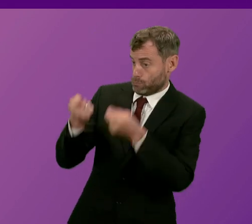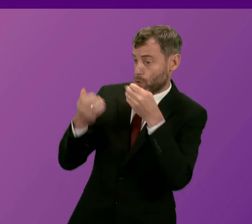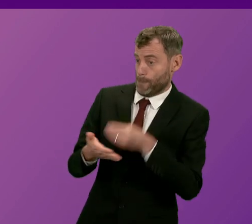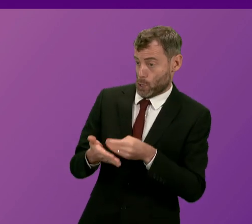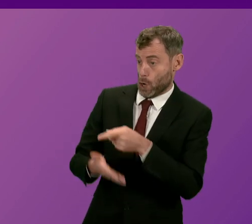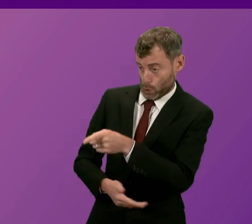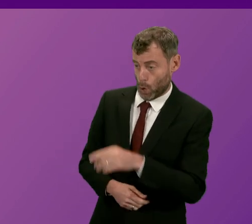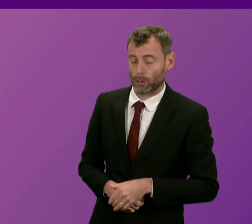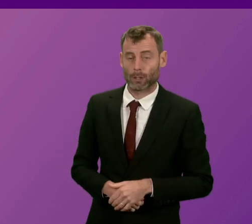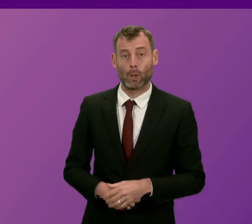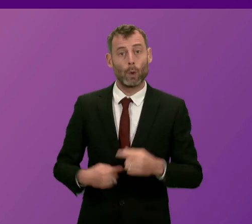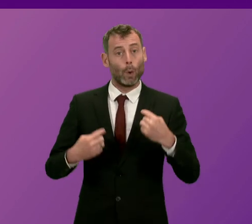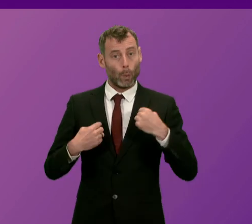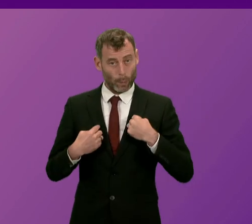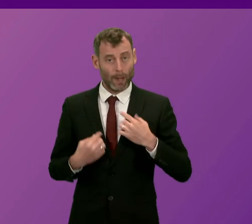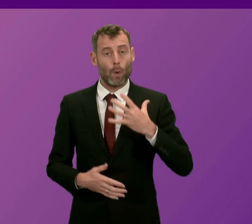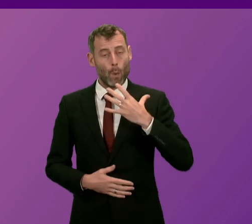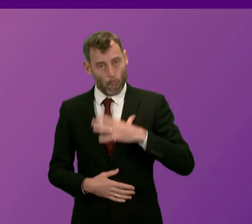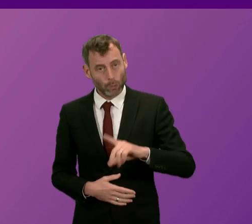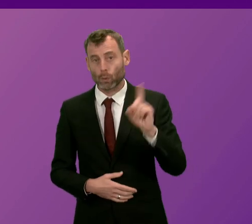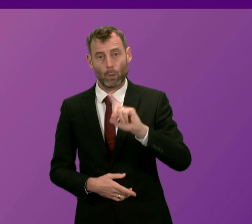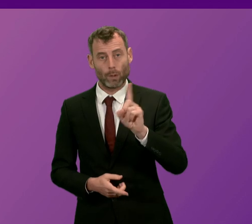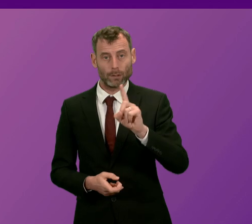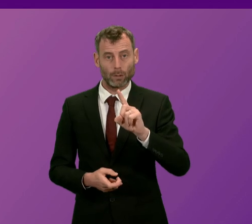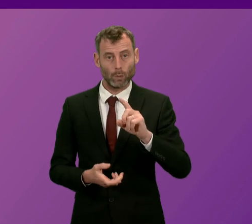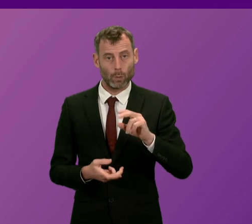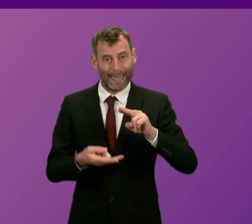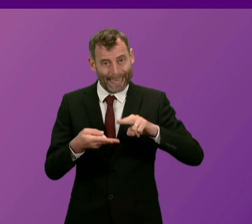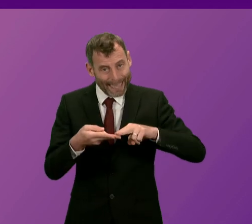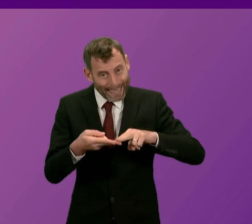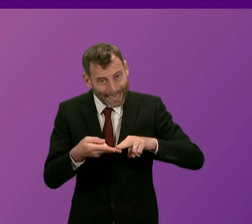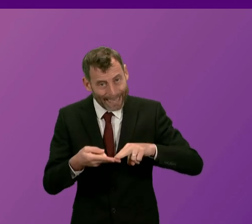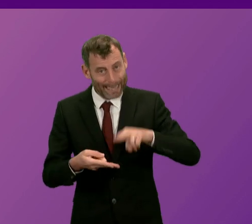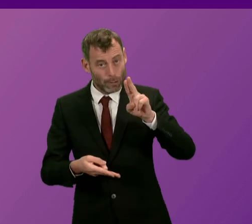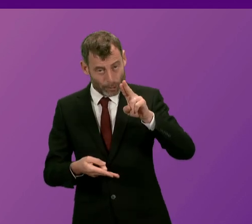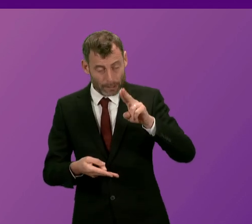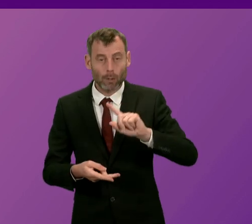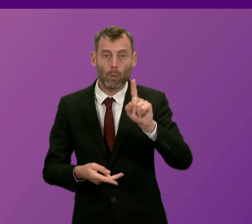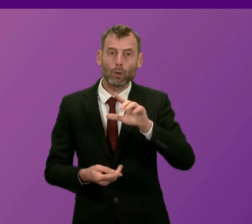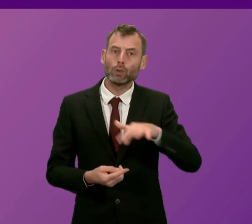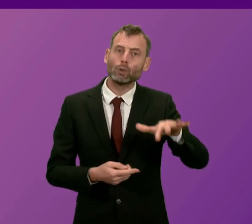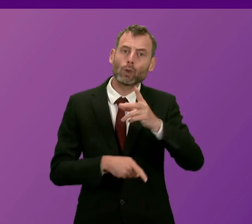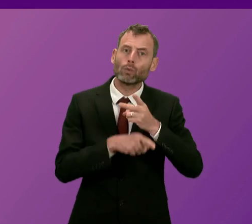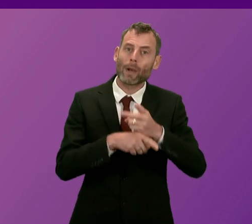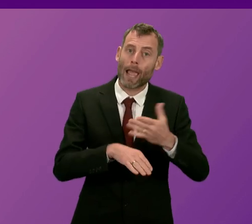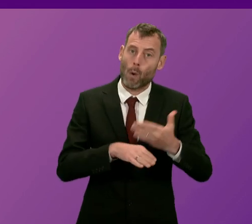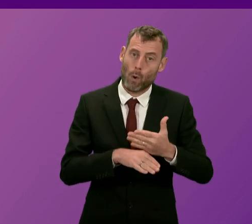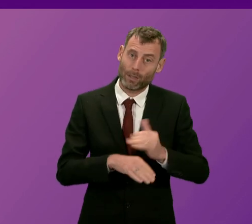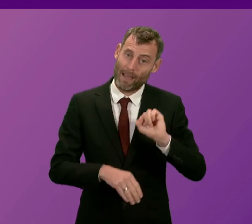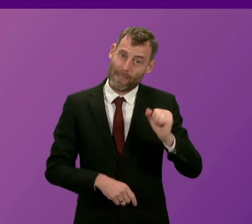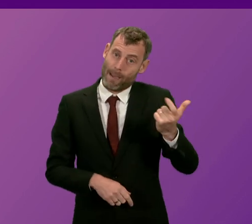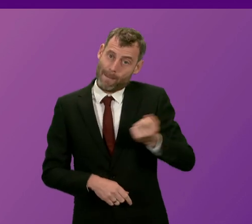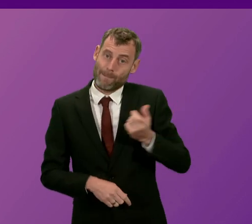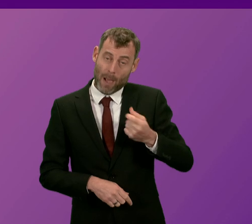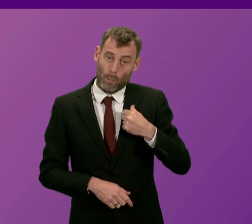that as part of this exercise we intend to increase the pay and remuneration for social care workers around the country. And